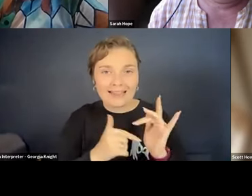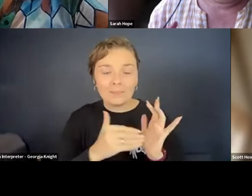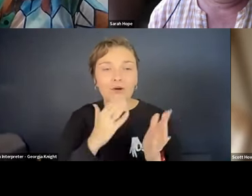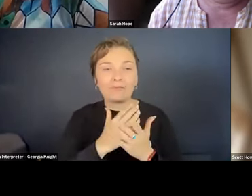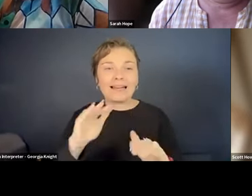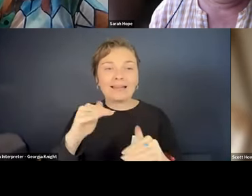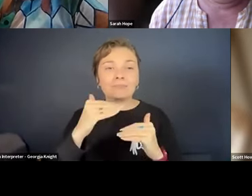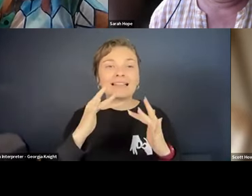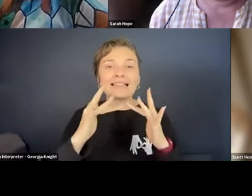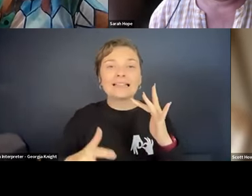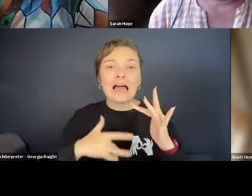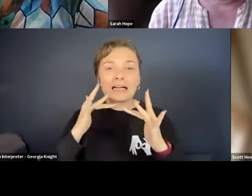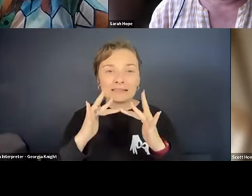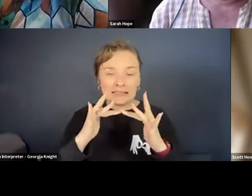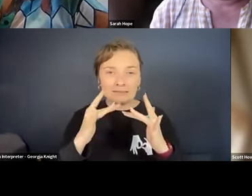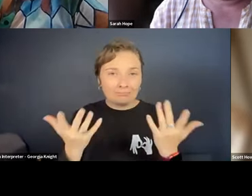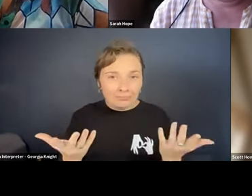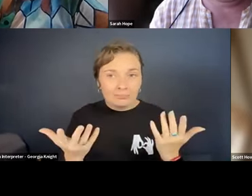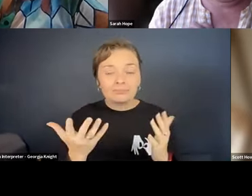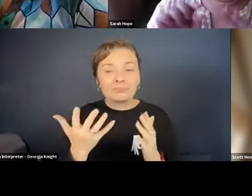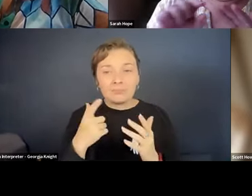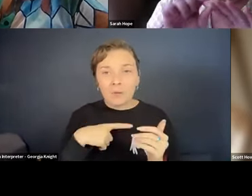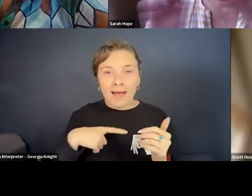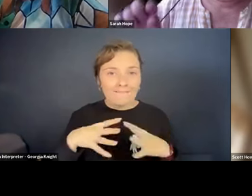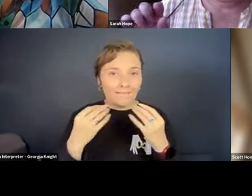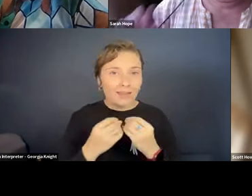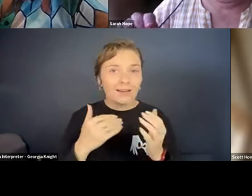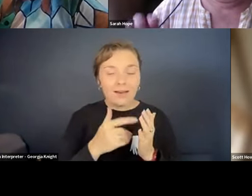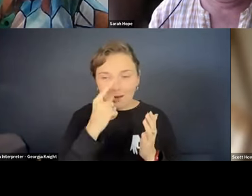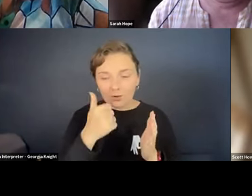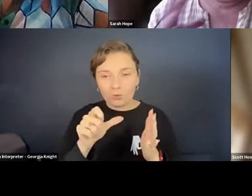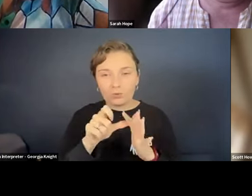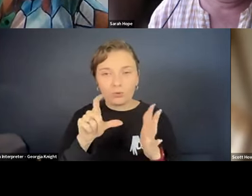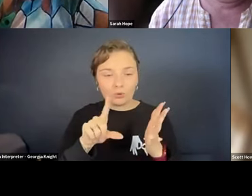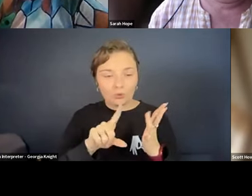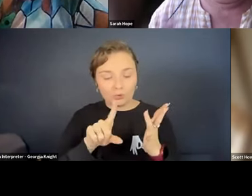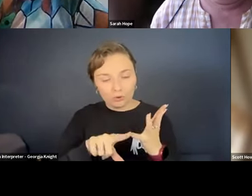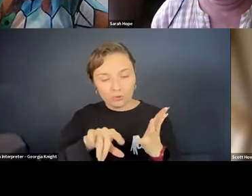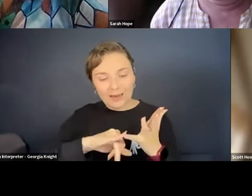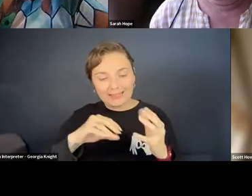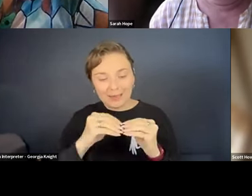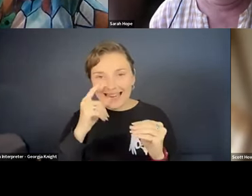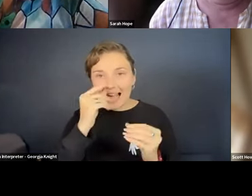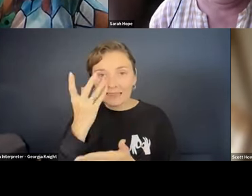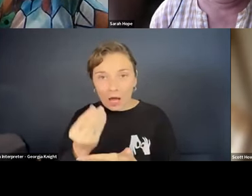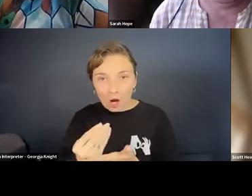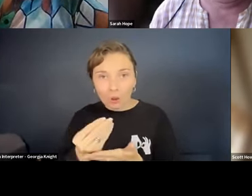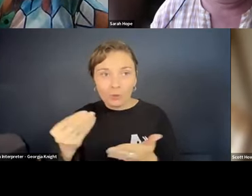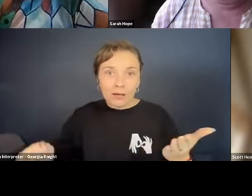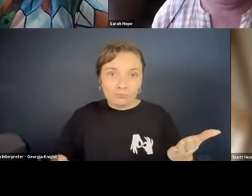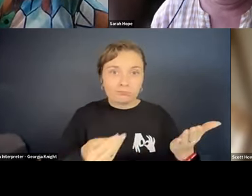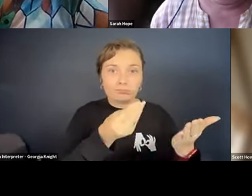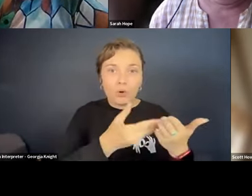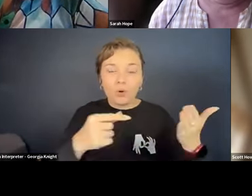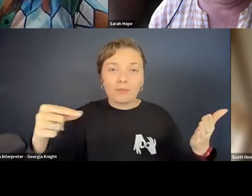internet access, et cetera. That's why everything's accessible on a USB and they can download it and put it in their system so that it doesn't